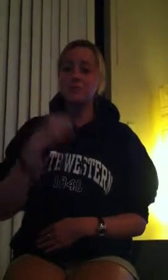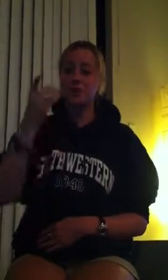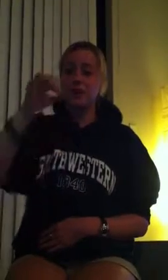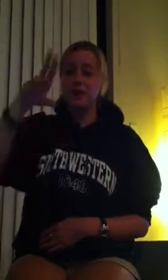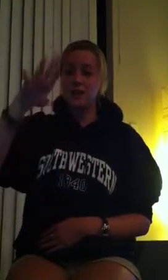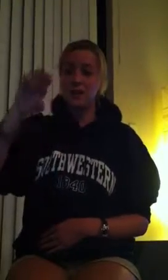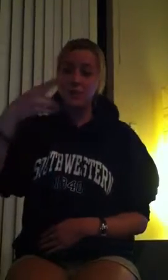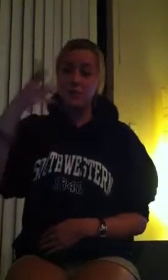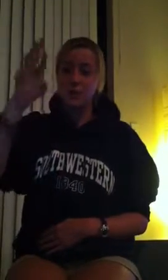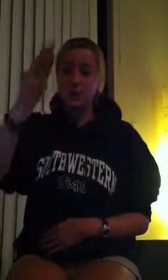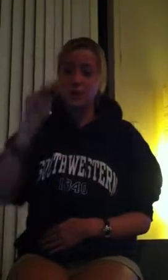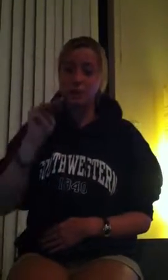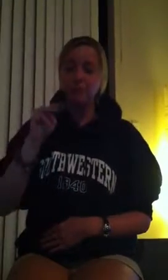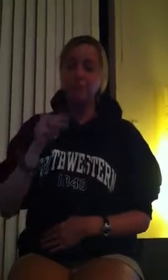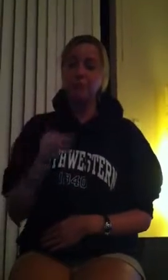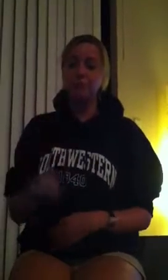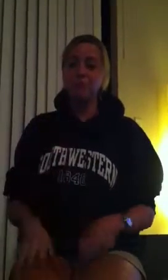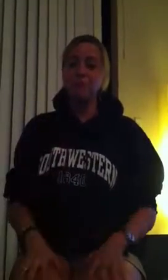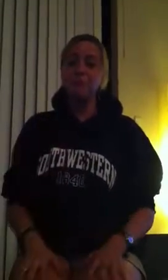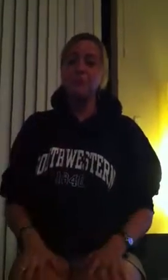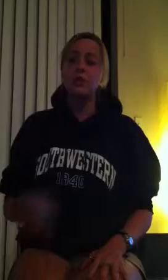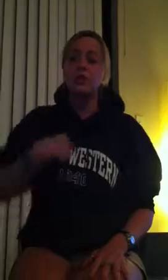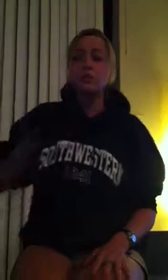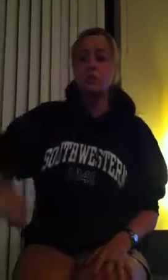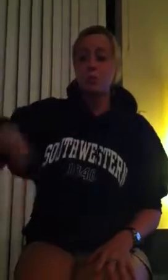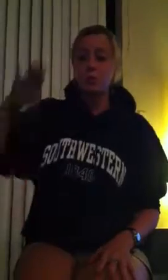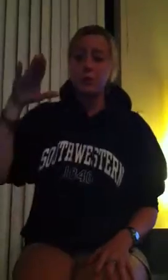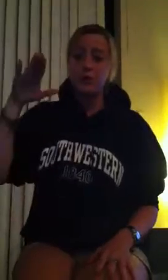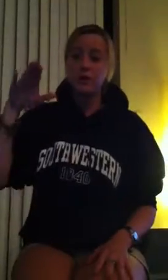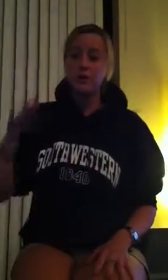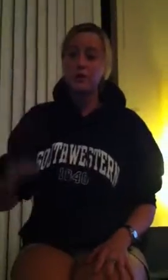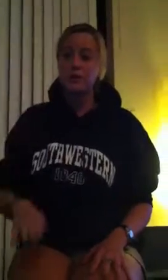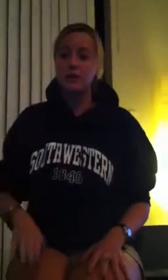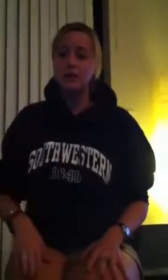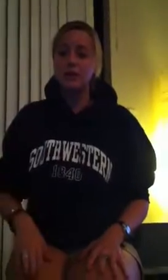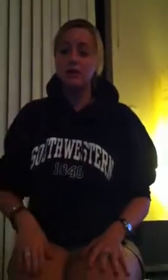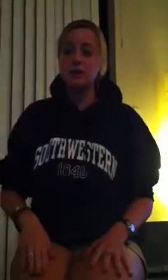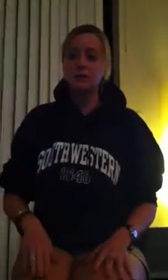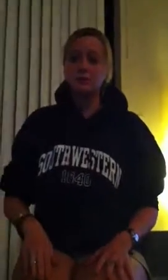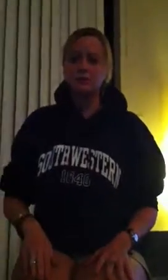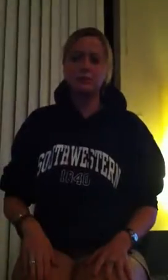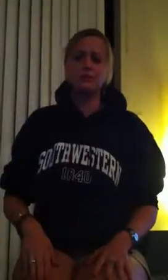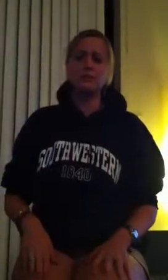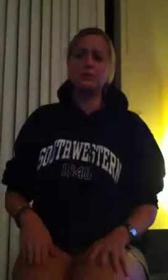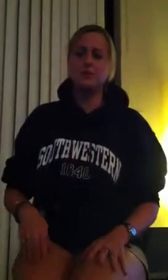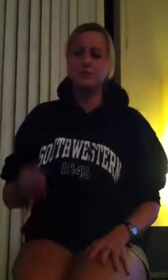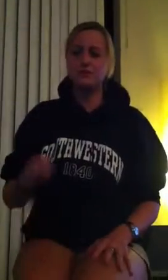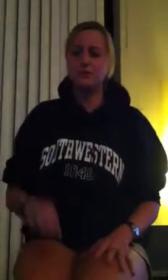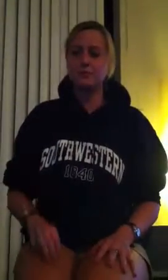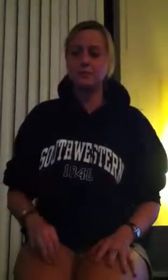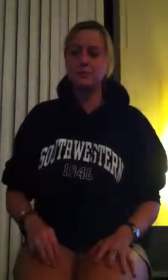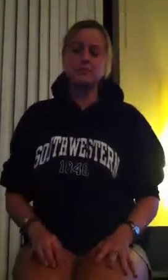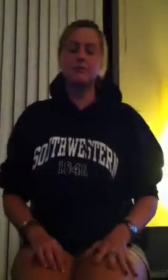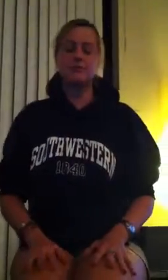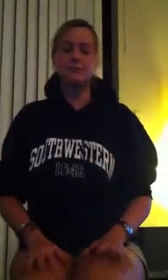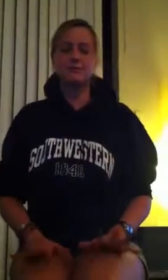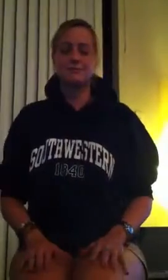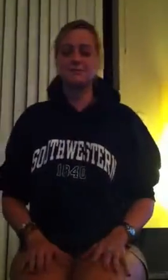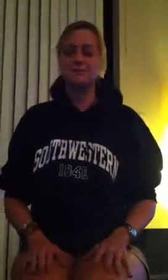and no easy passage existed between the world of her family and the outside world. In 1929,